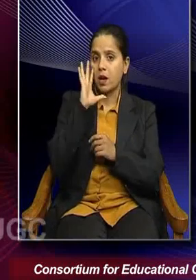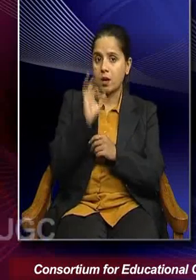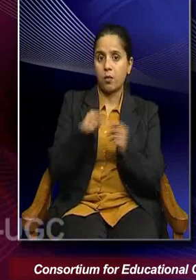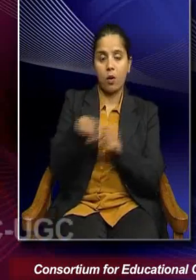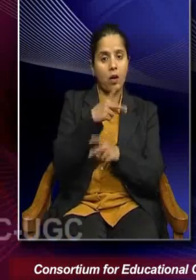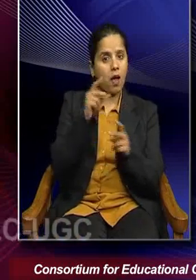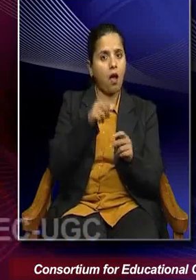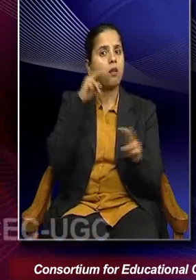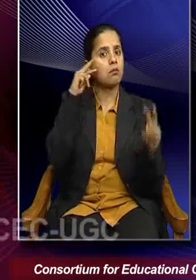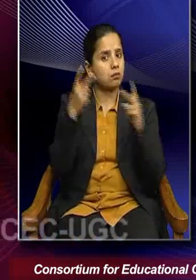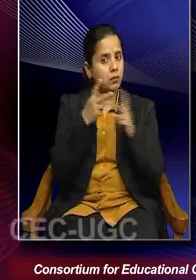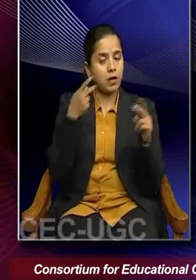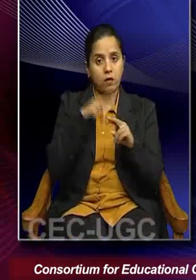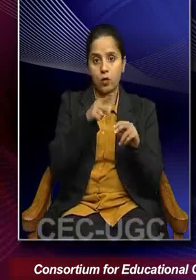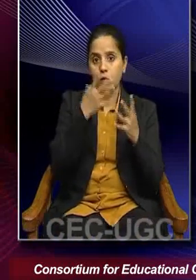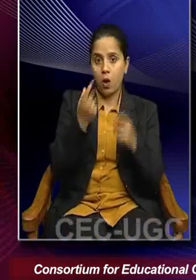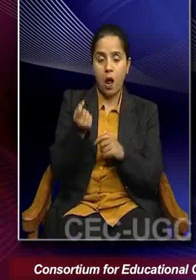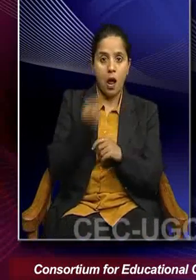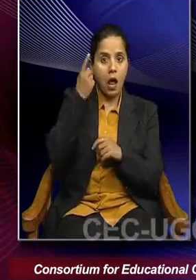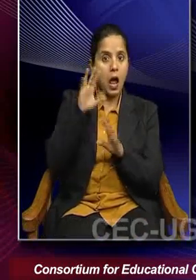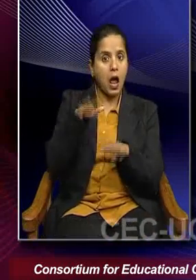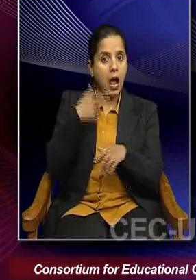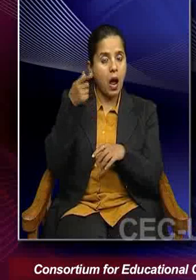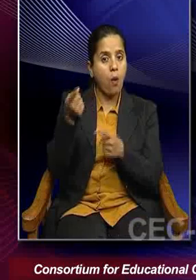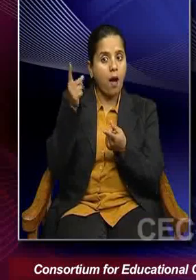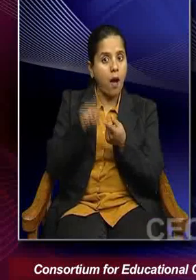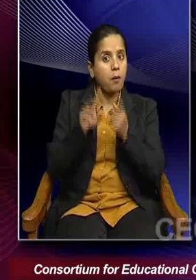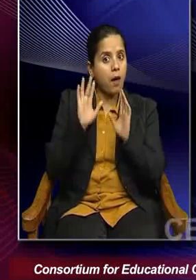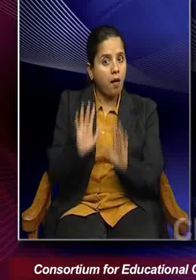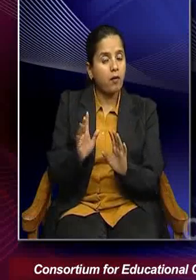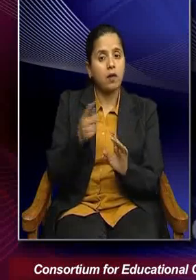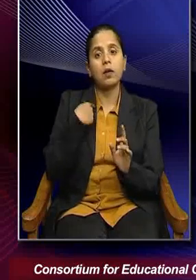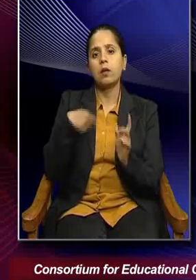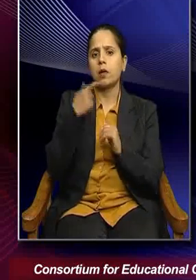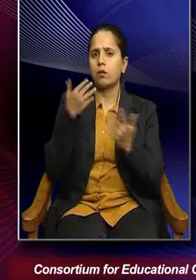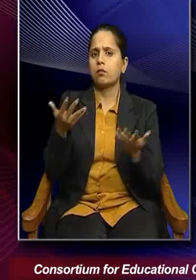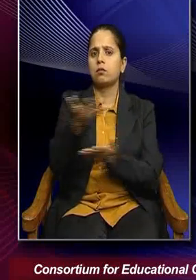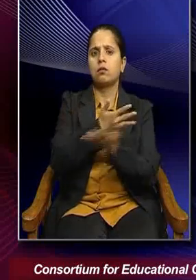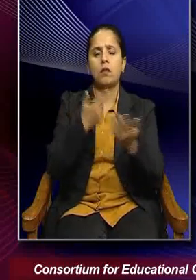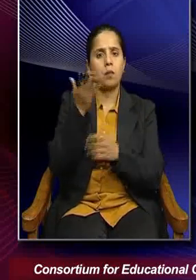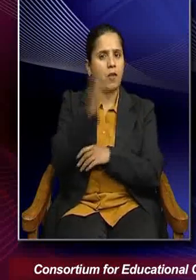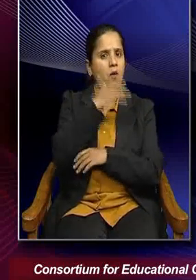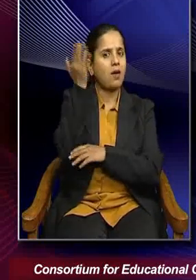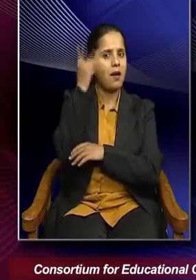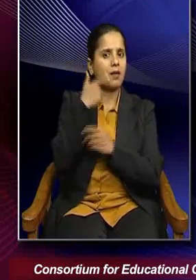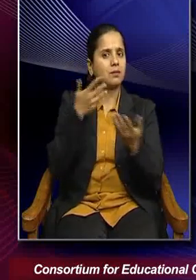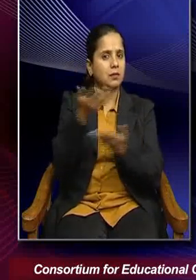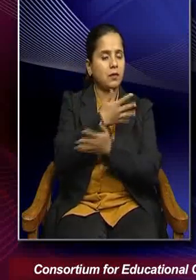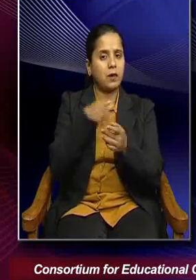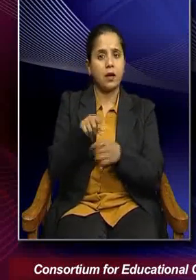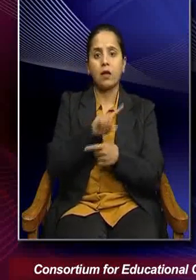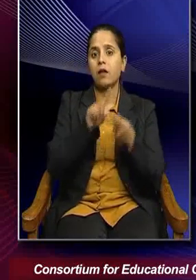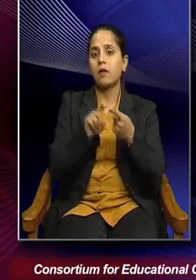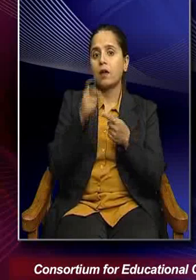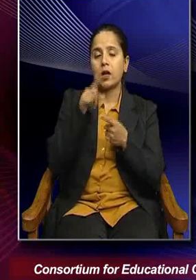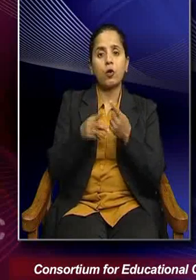perspective, if you want to understand how migration happens. So, we have discussed in some earlier lecture as well, that primarily it is